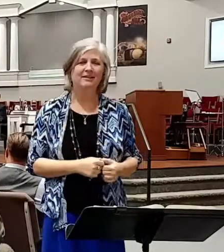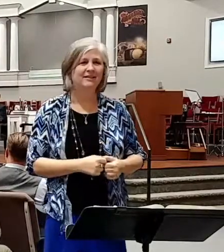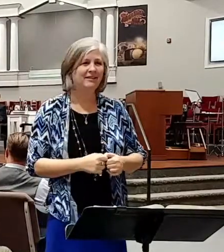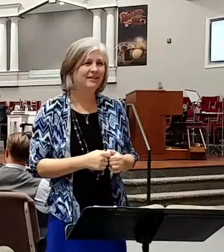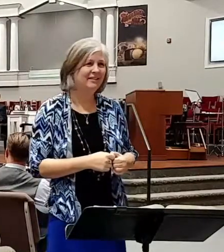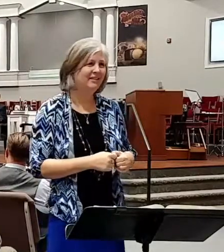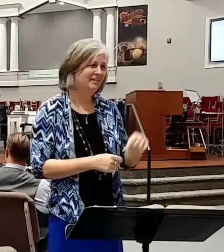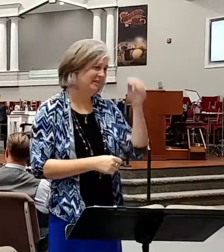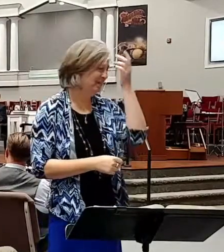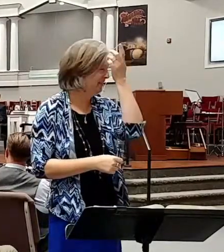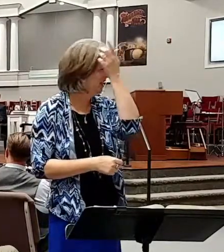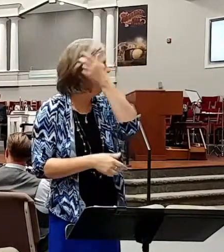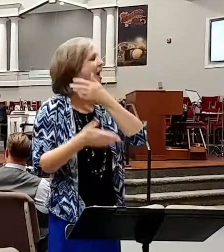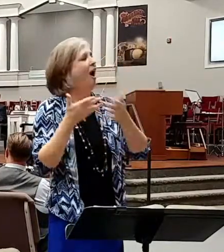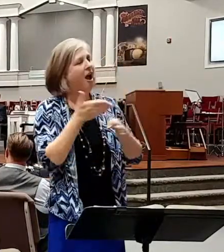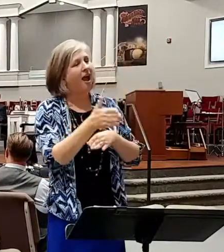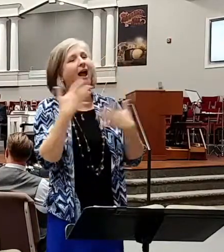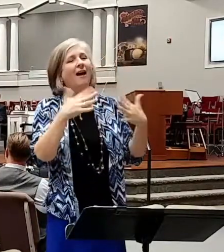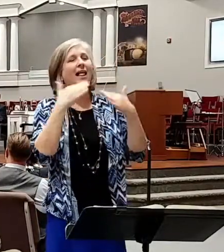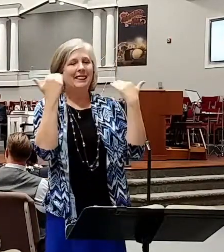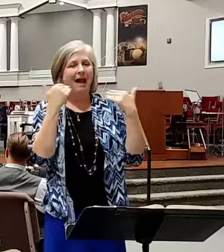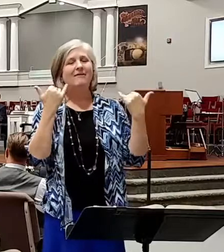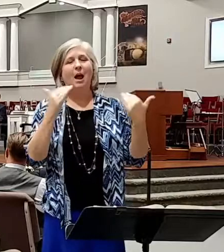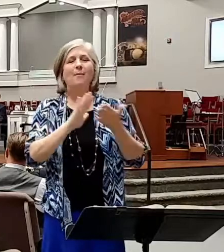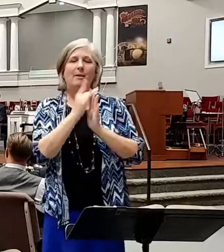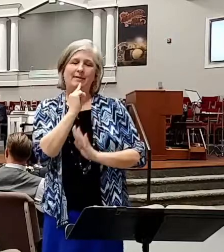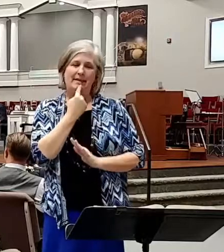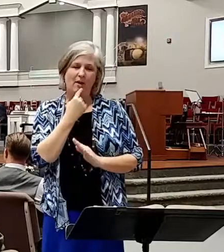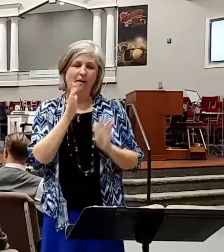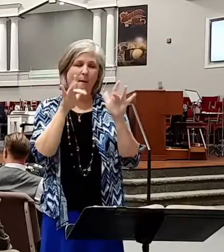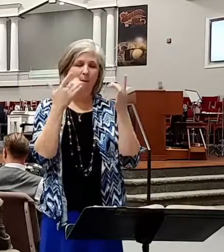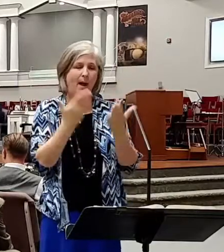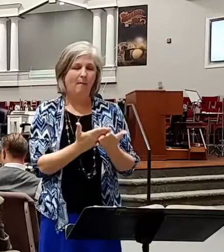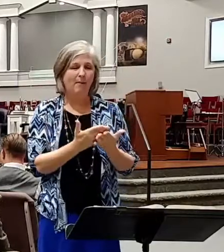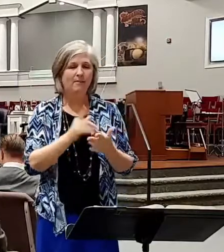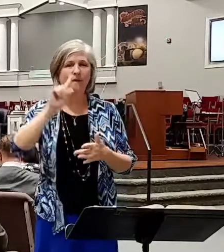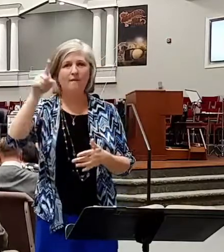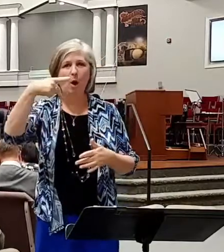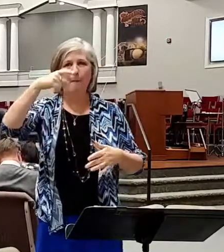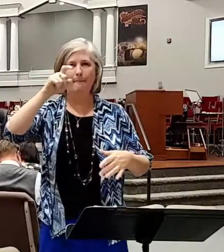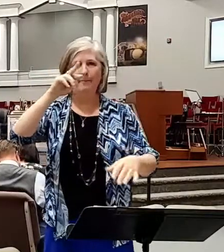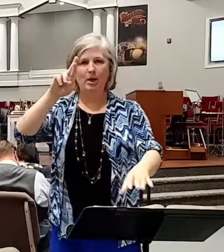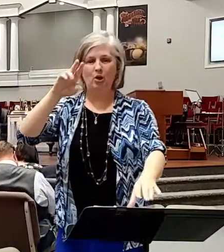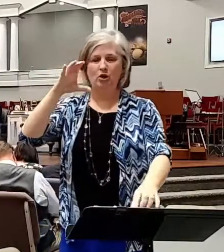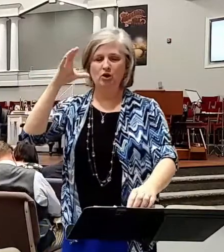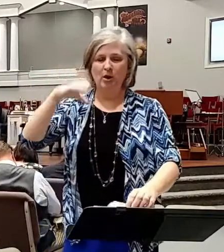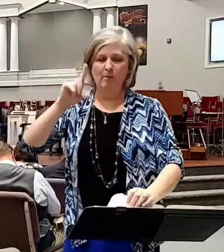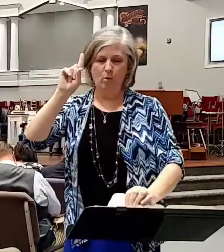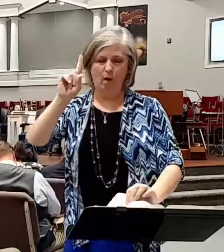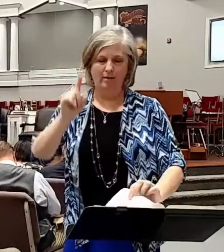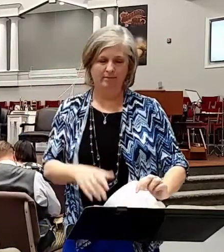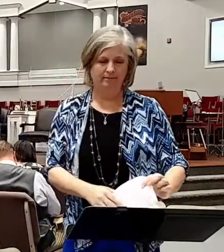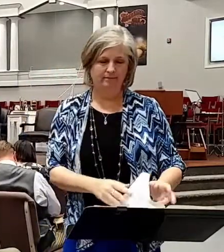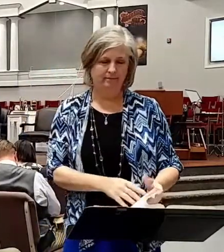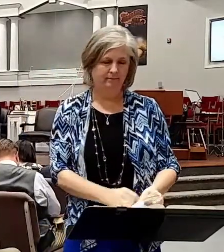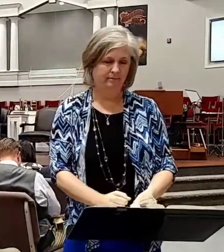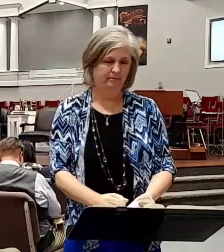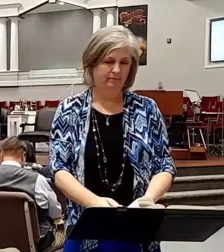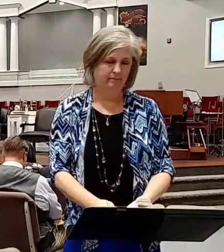All right, we've laughed a little bit. Let's get serious. Take your Bibles. 1 Peter, chapter number 1. I want to begin reading in verse number